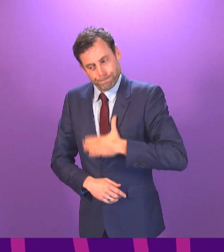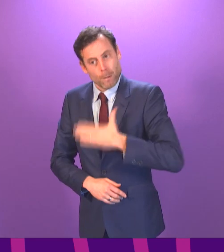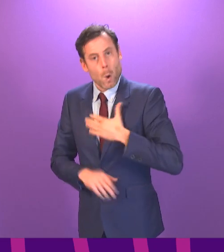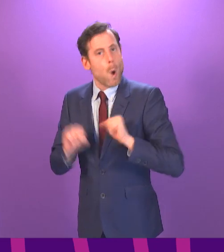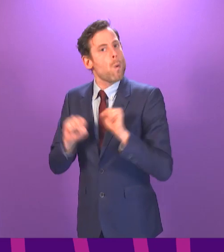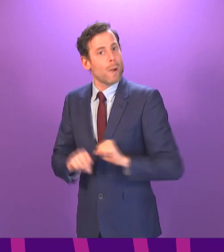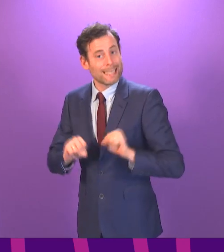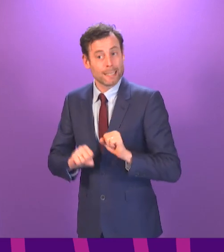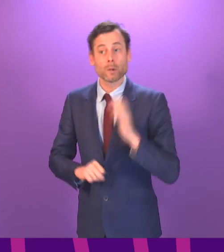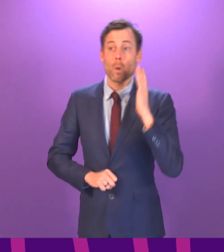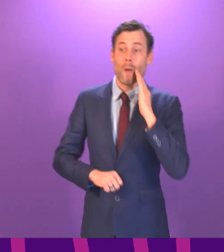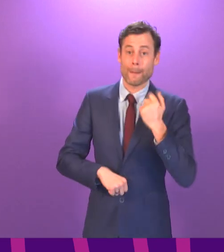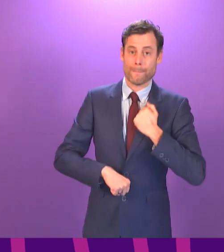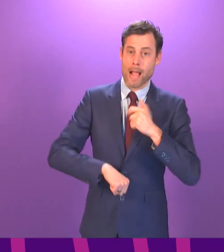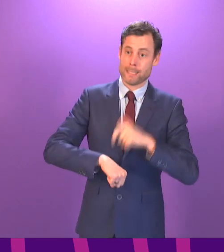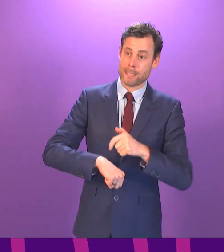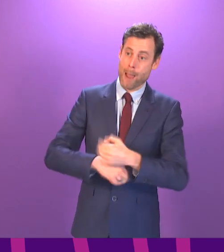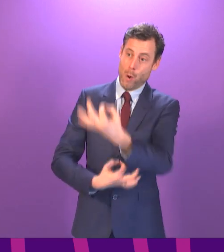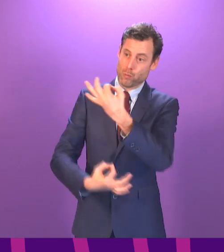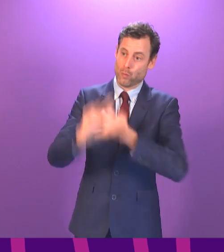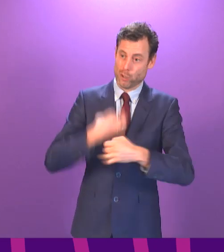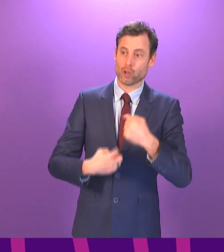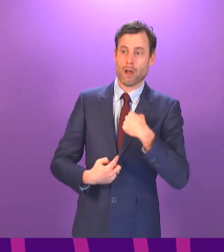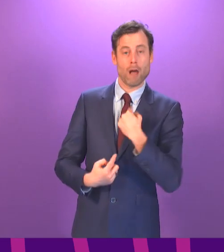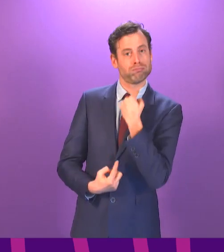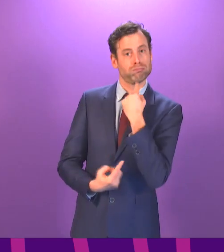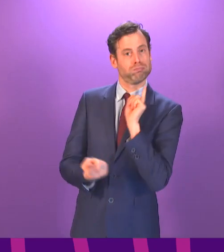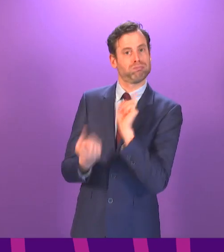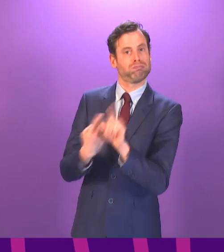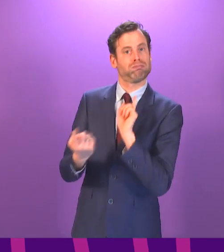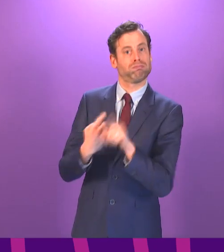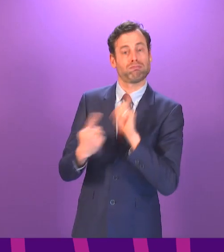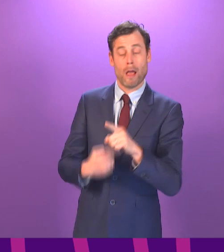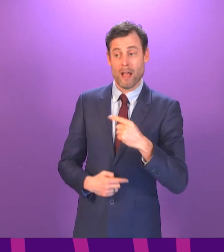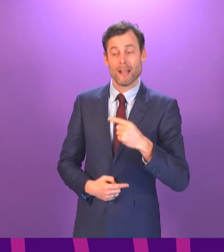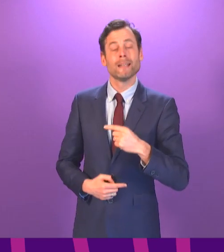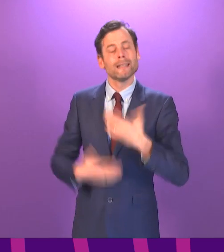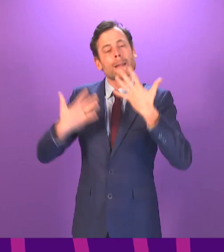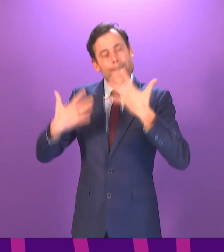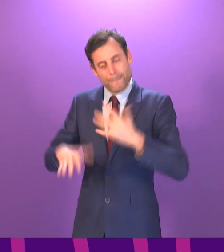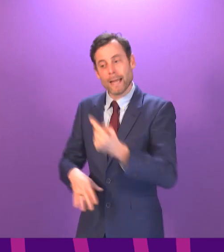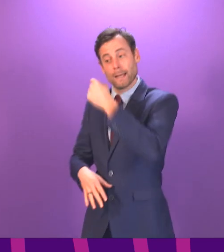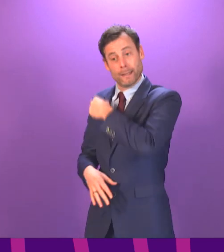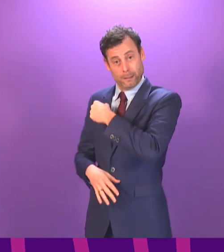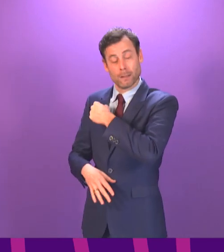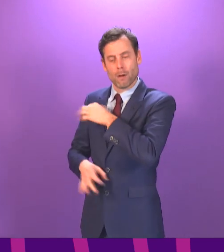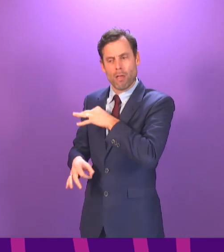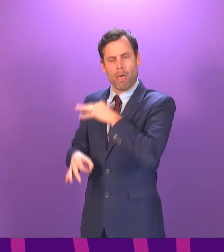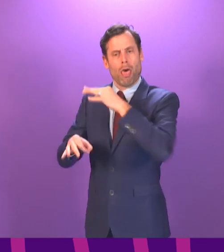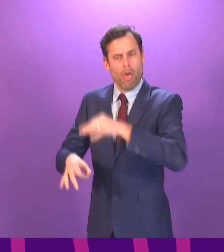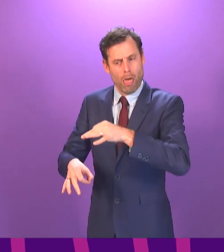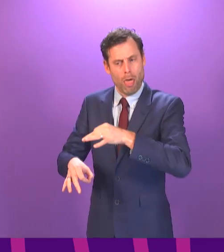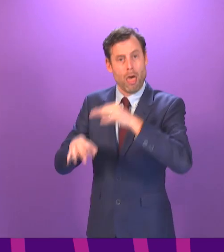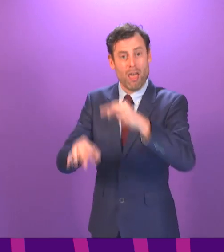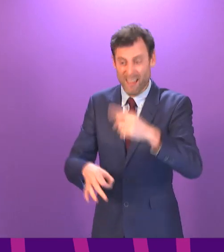oral evidence to the committee. I think my date to do that, and I understand the reasons why, has been postponed certainly two,